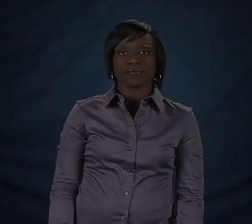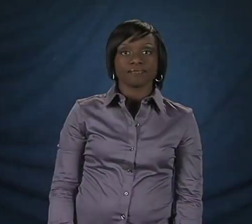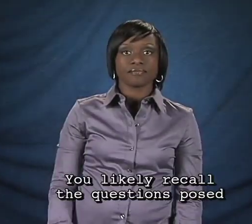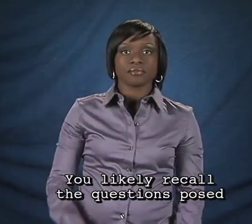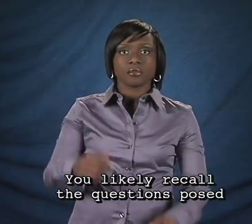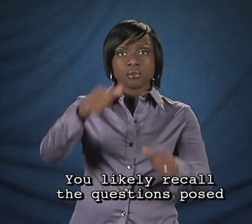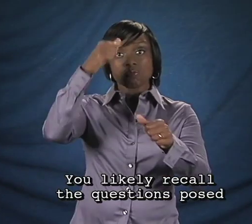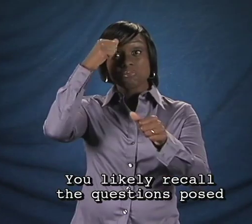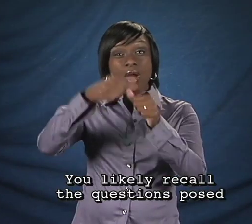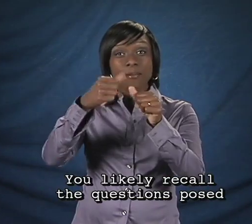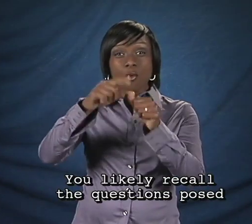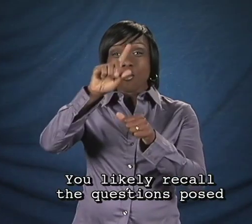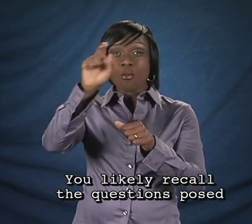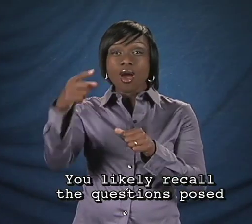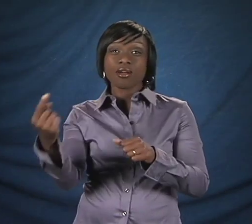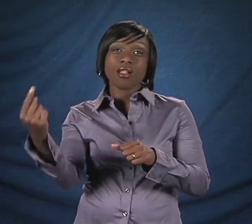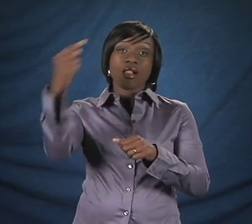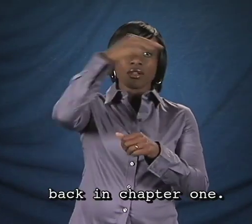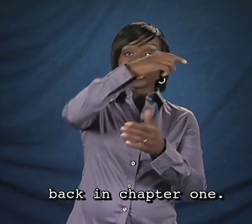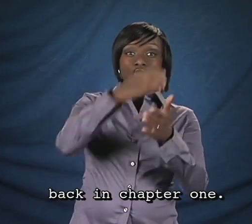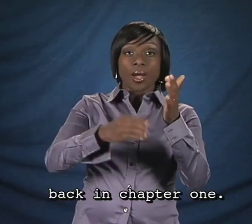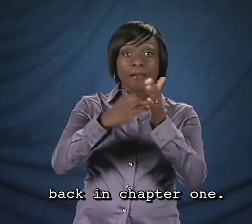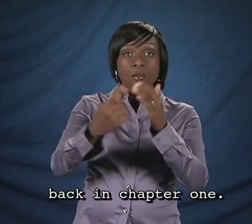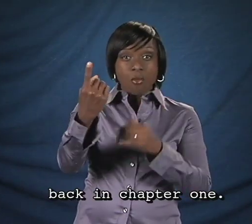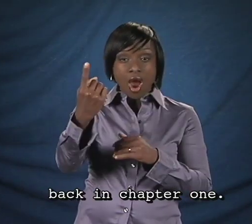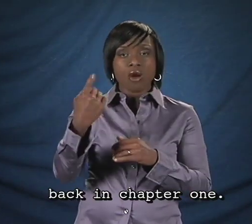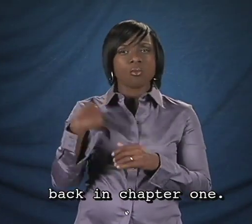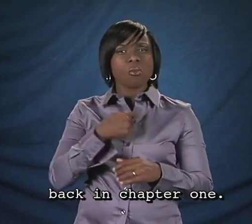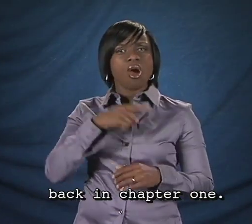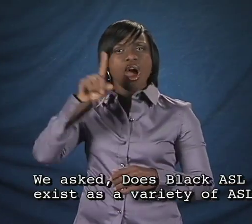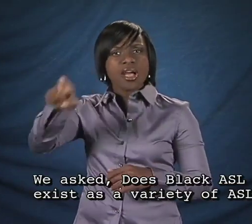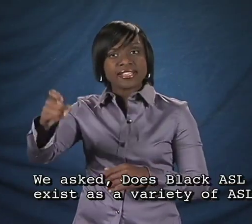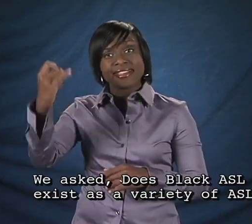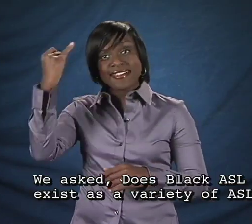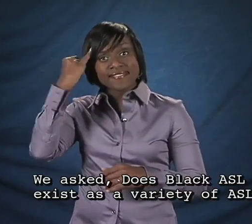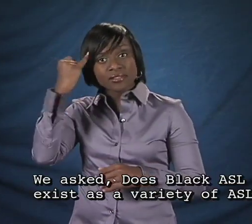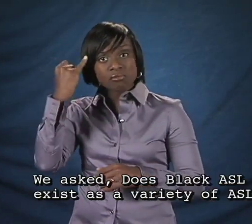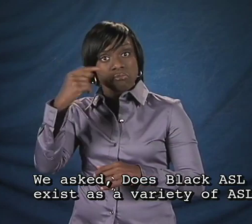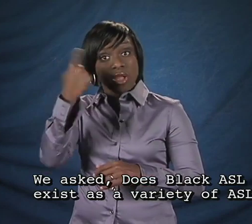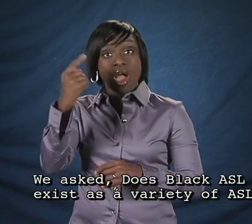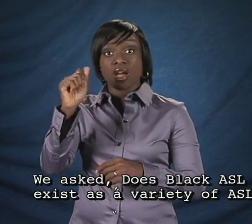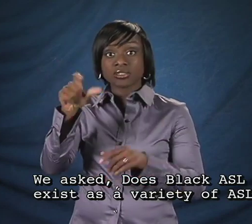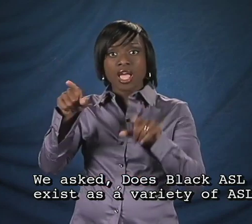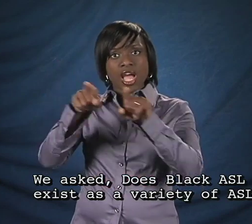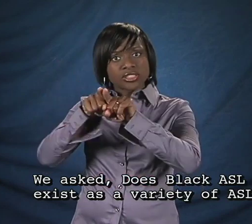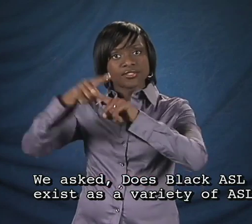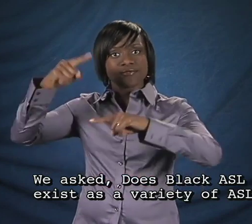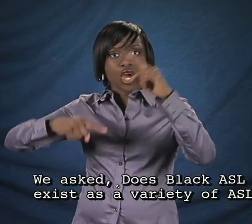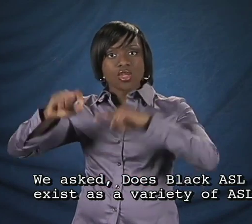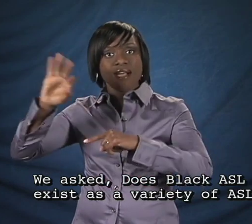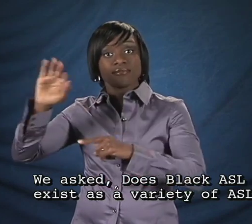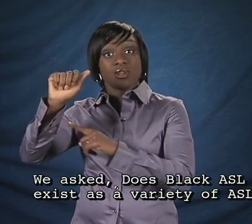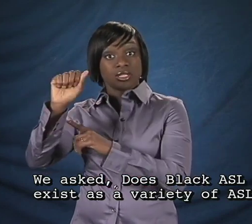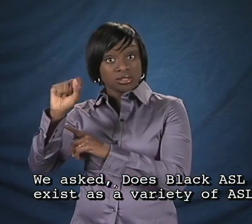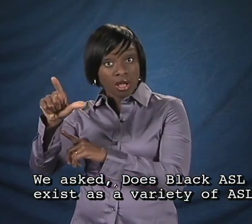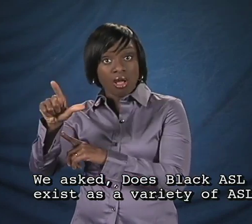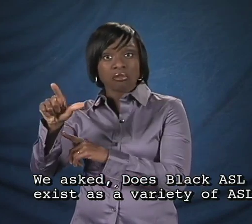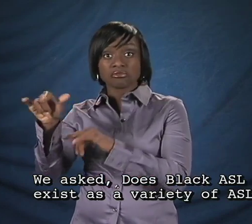You likely recall the questions posed back in Chapter 1. We asked, does Black ASL exist as a variety of